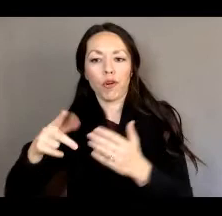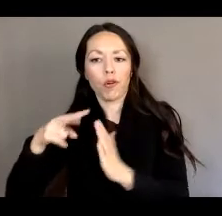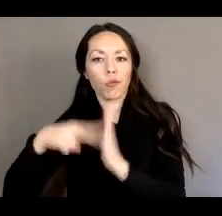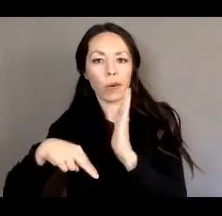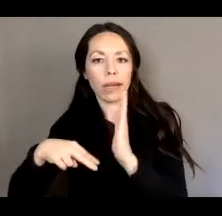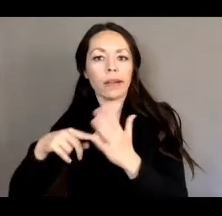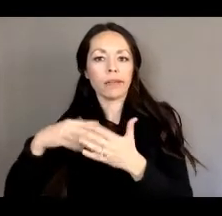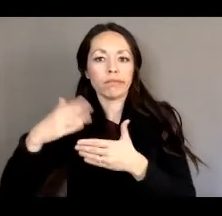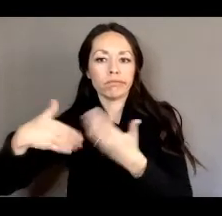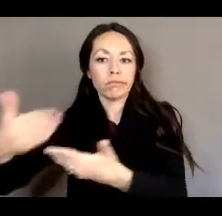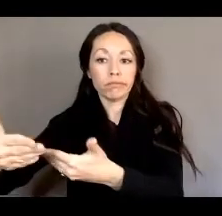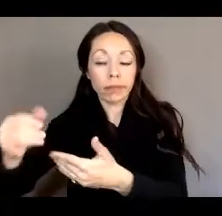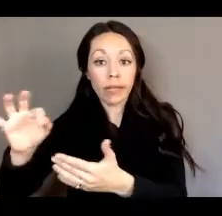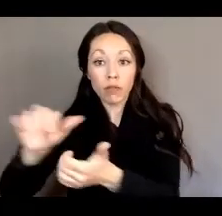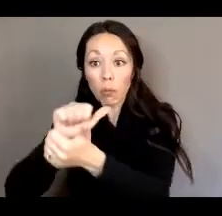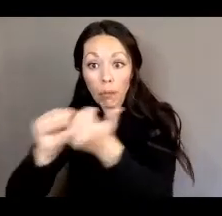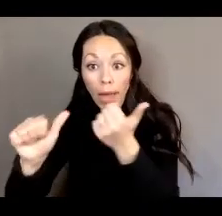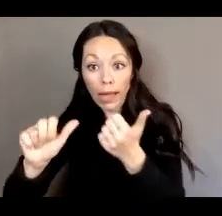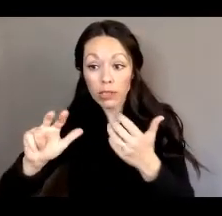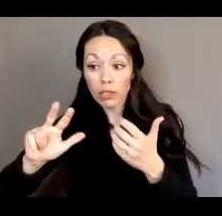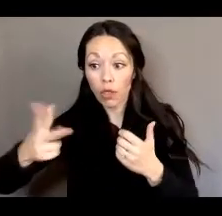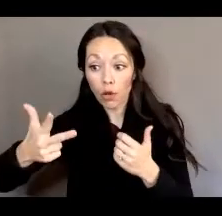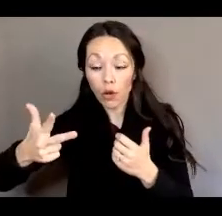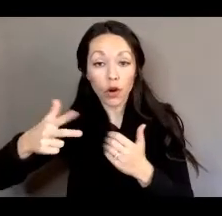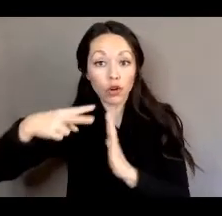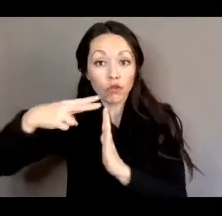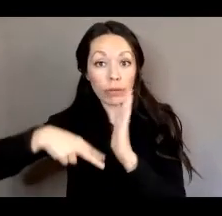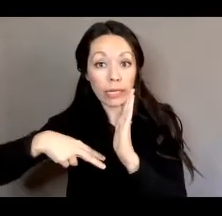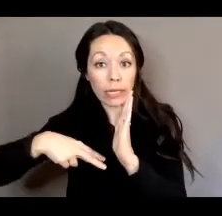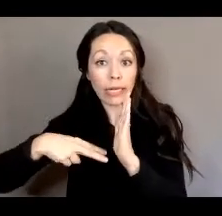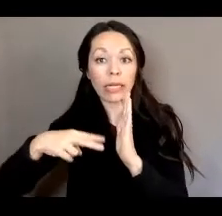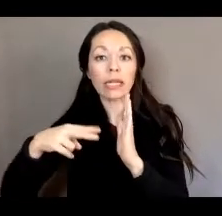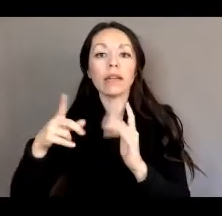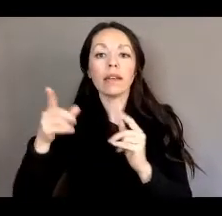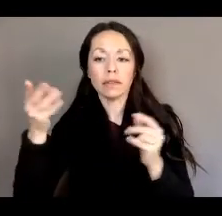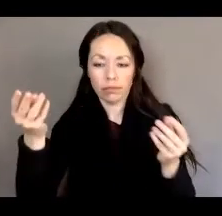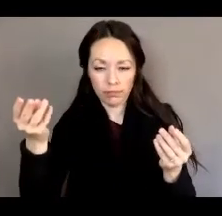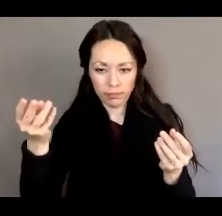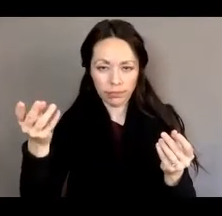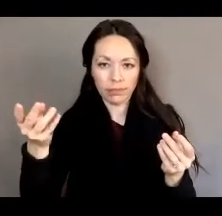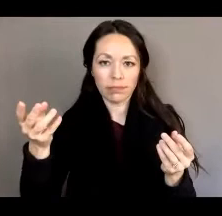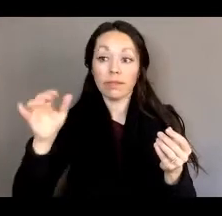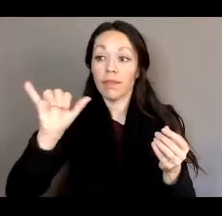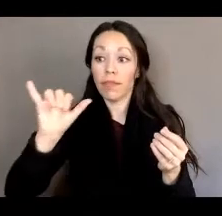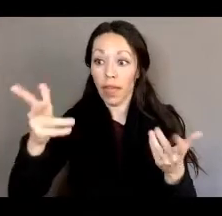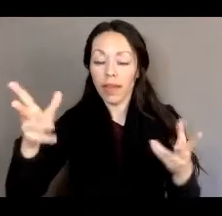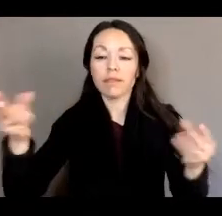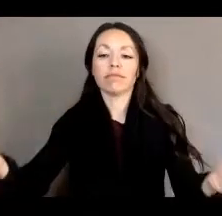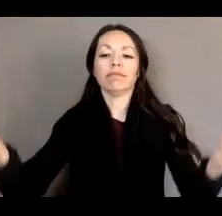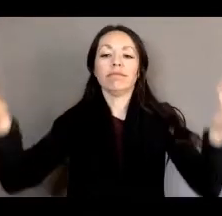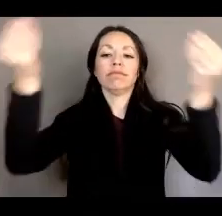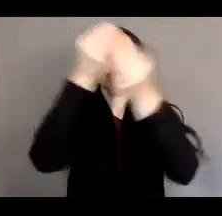So then if they pass a third read, then they are transmitted over to the opposite chamber.